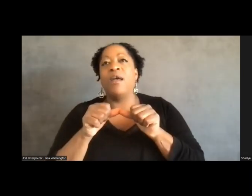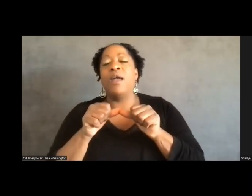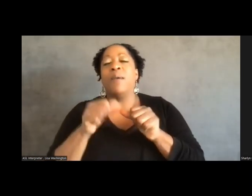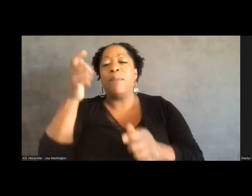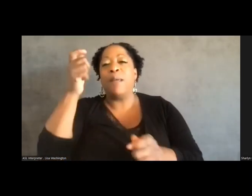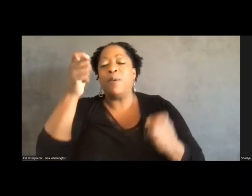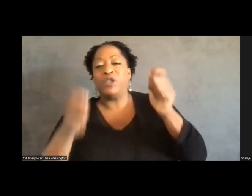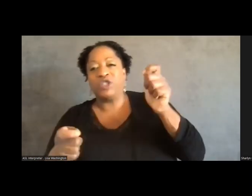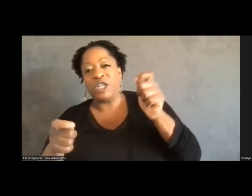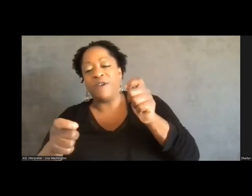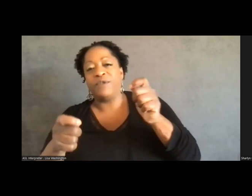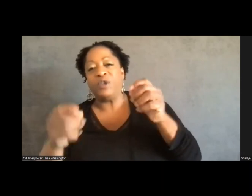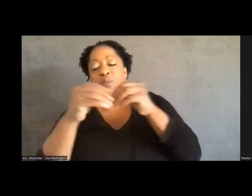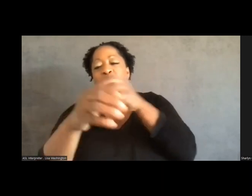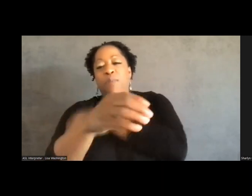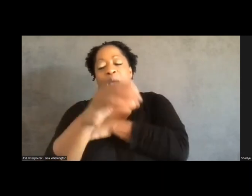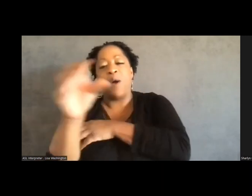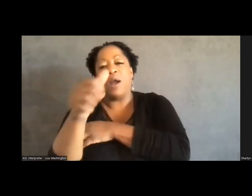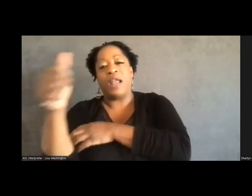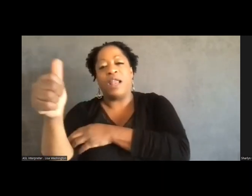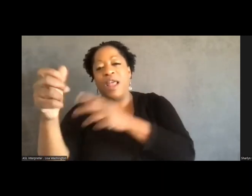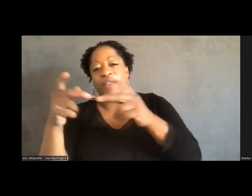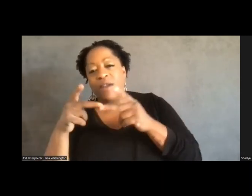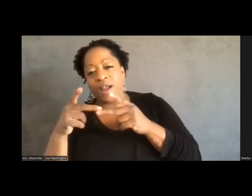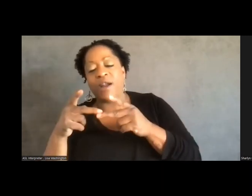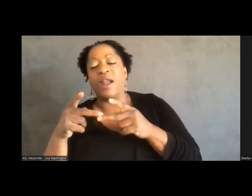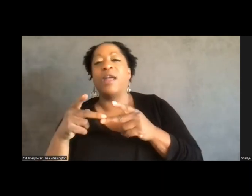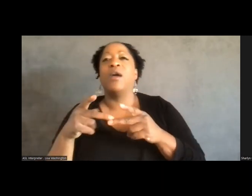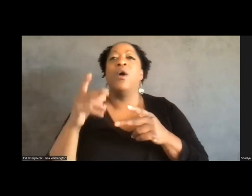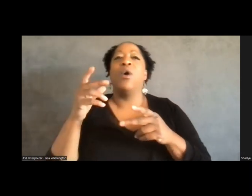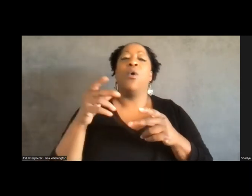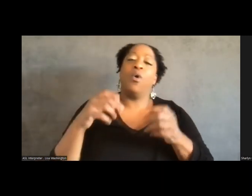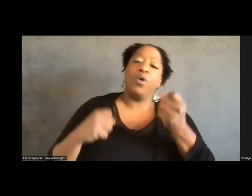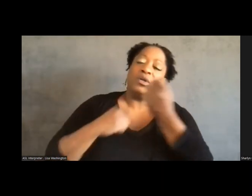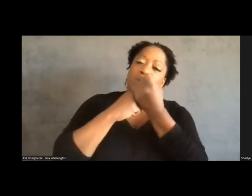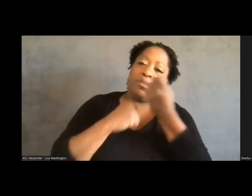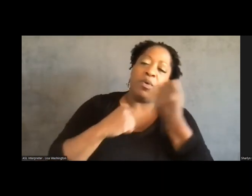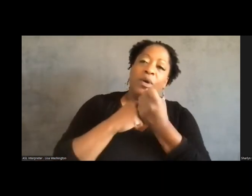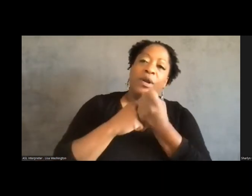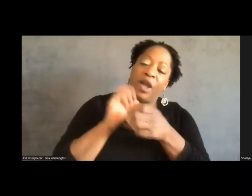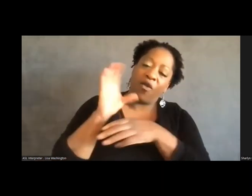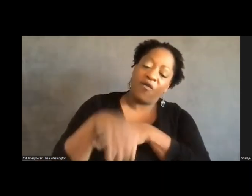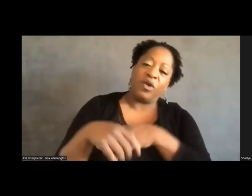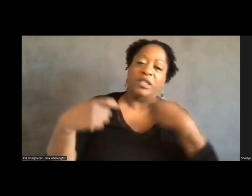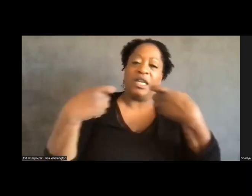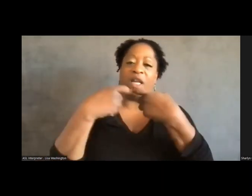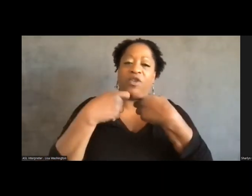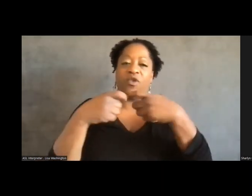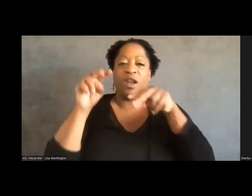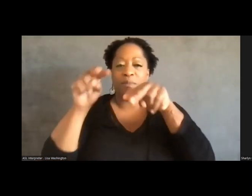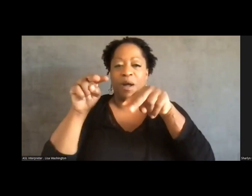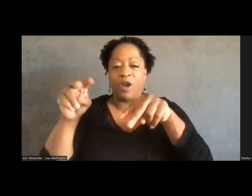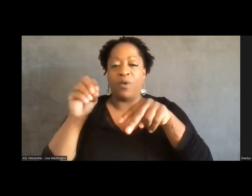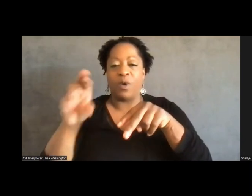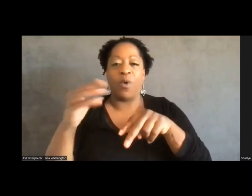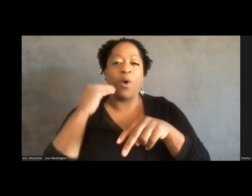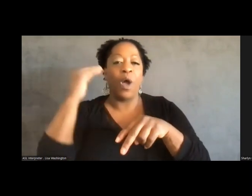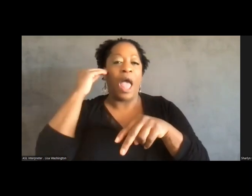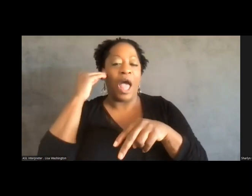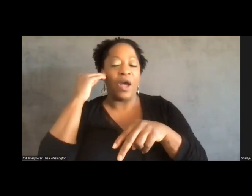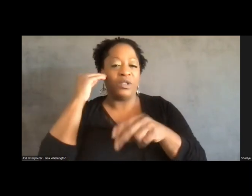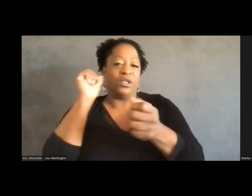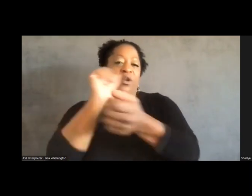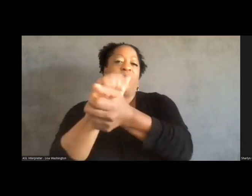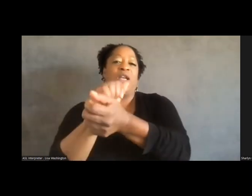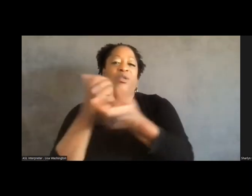shift to a different area, like imposing electronic monitoring and house arrest. Those are some of the ways we tried to head